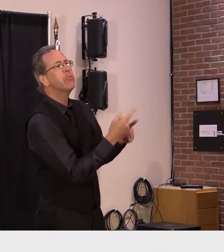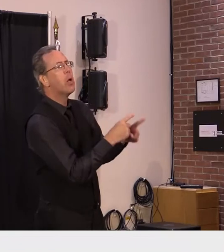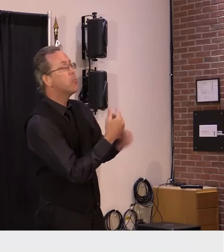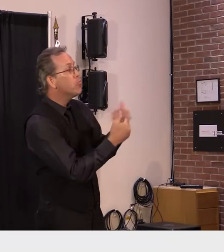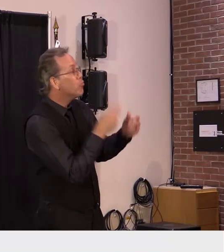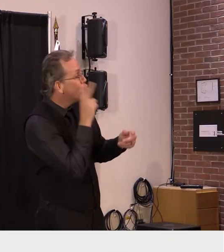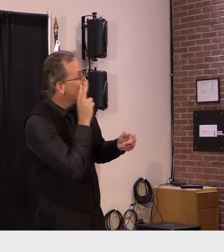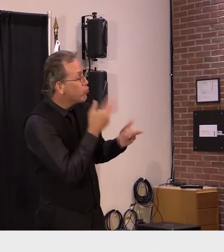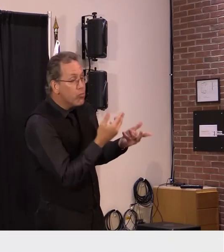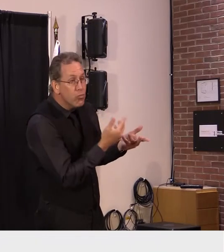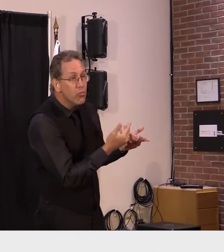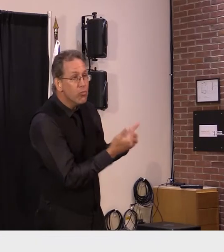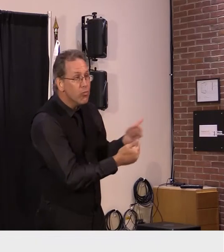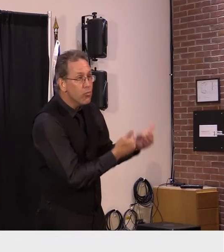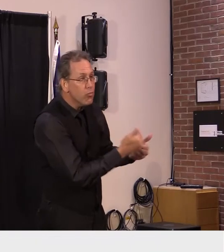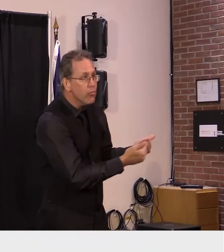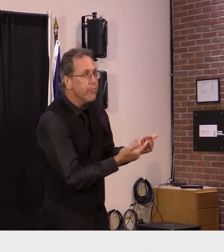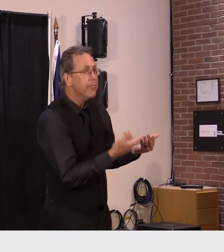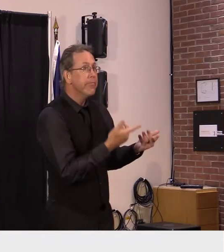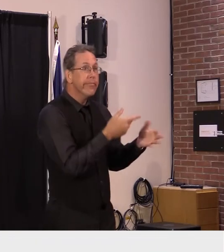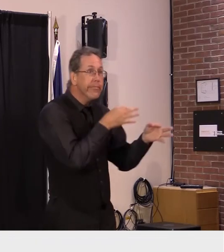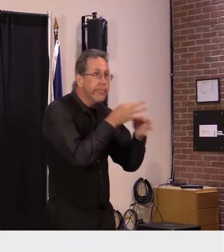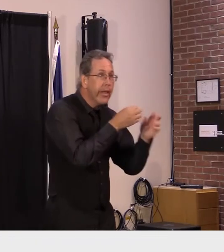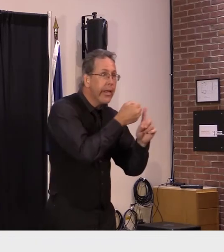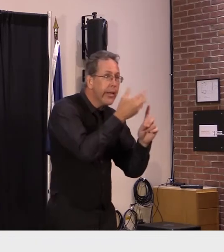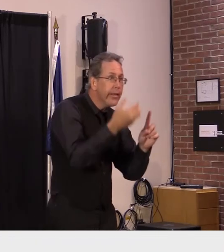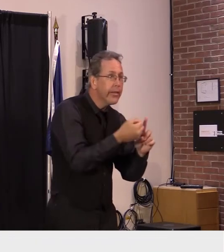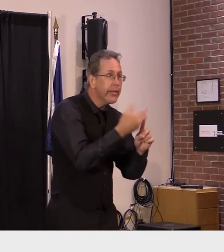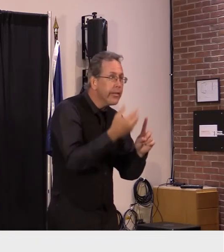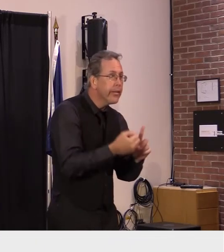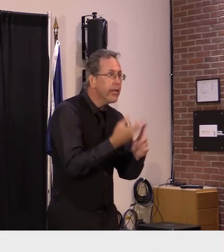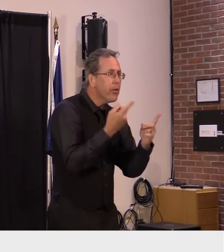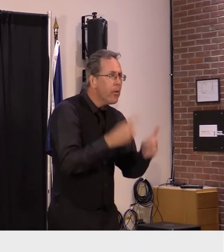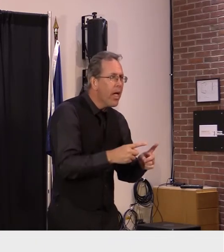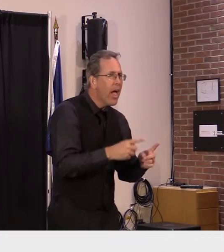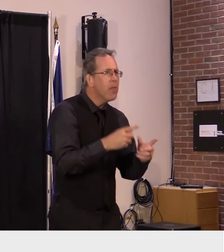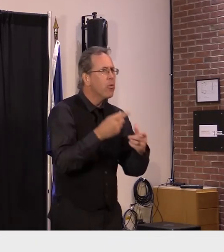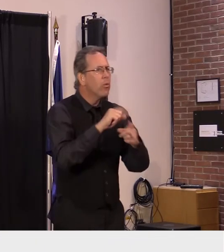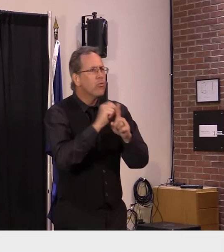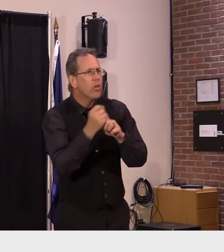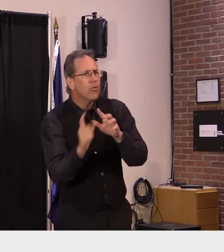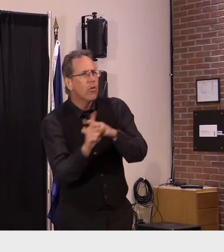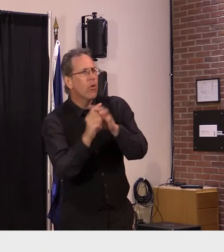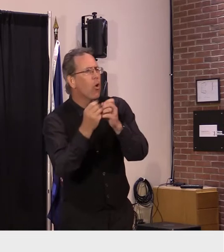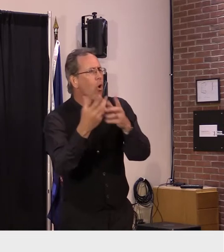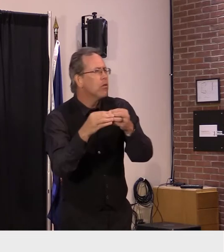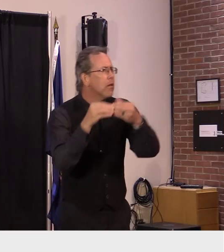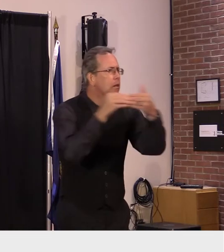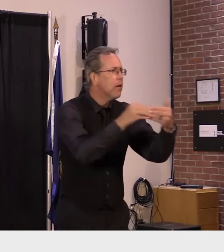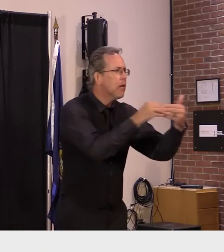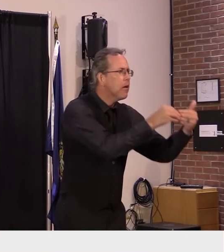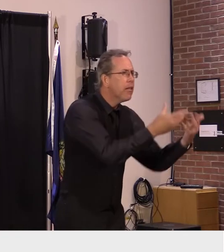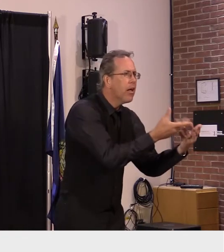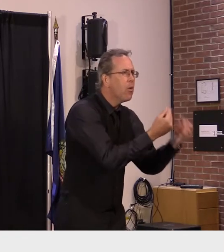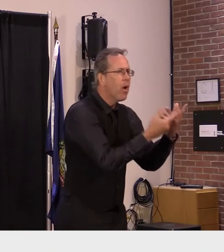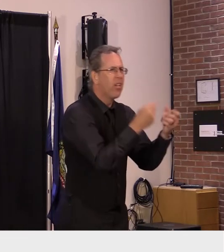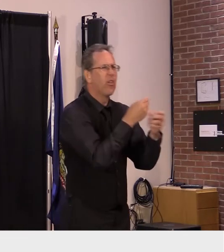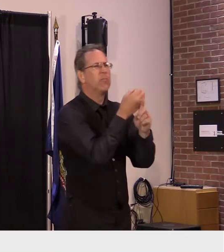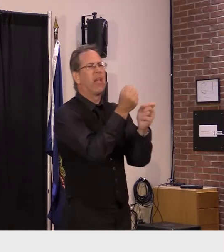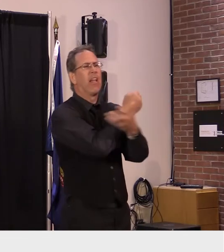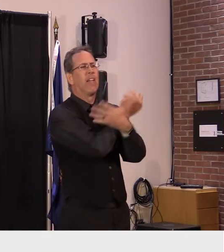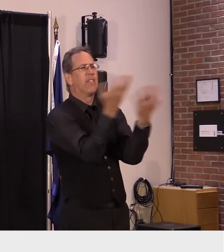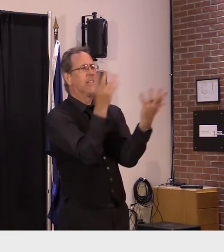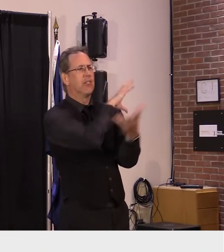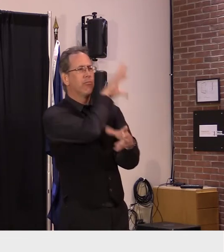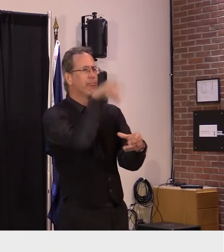uh to lay out what actually happened and how it happened how it was orchestrated who paid for it and so forth what does it say that